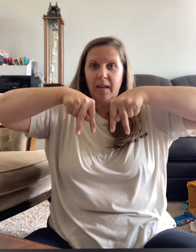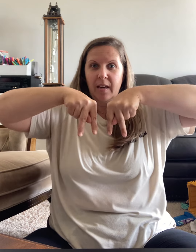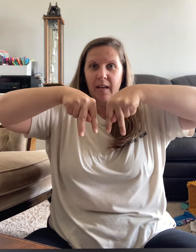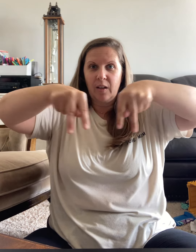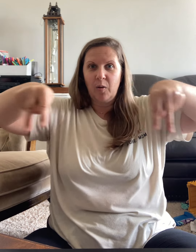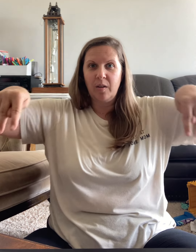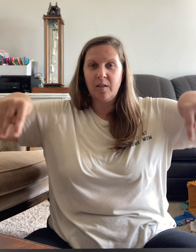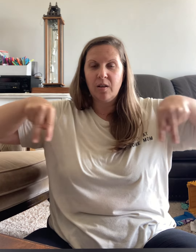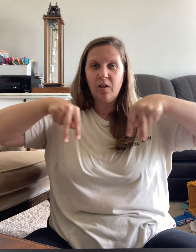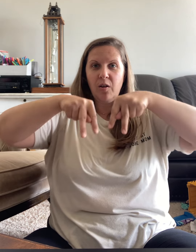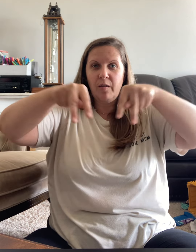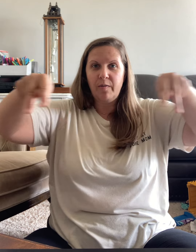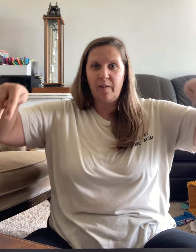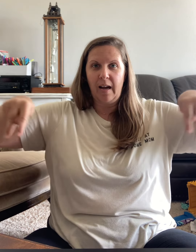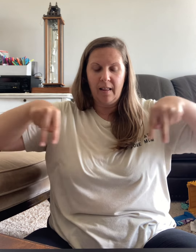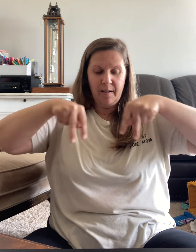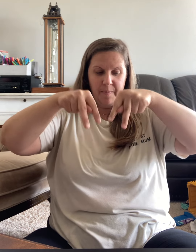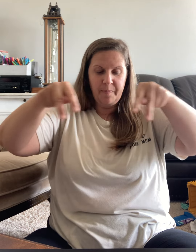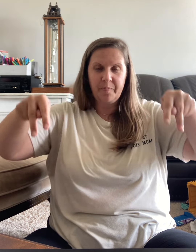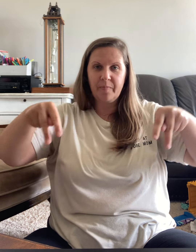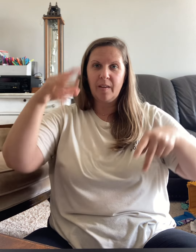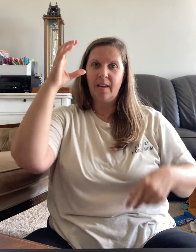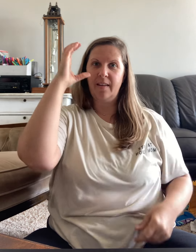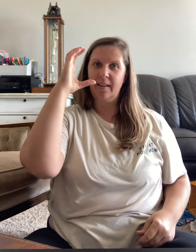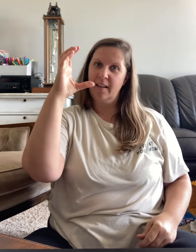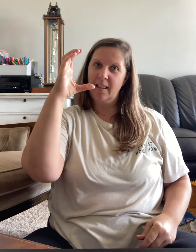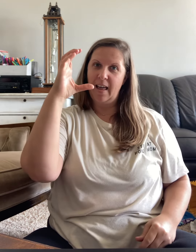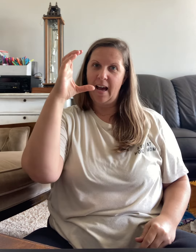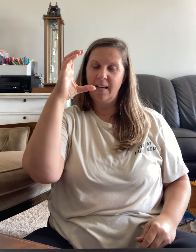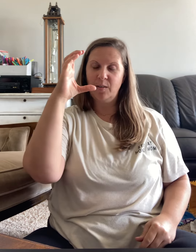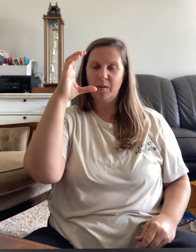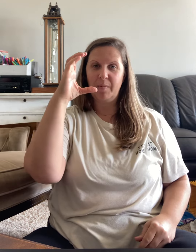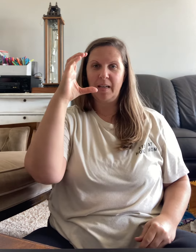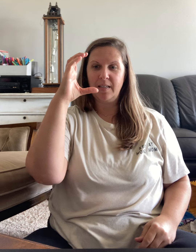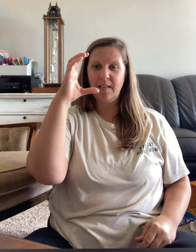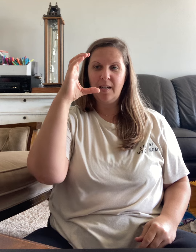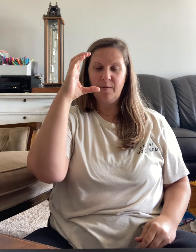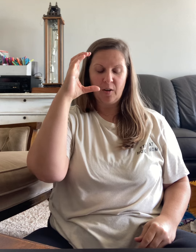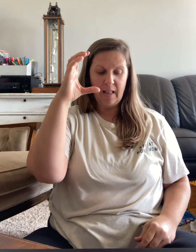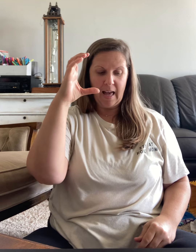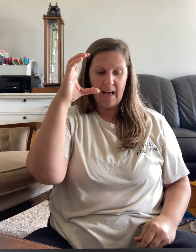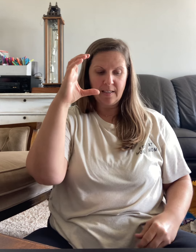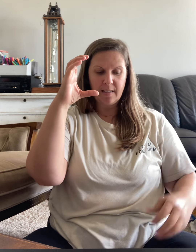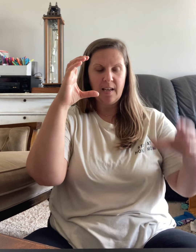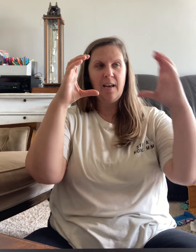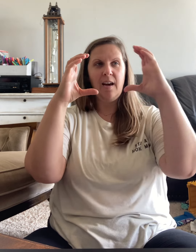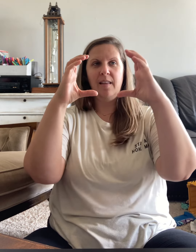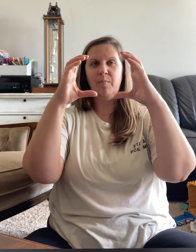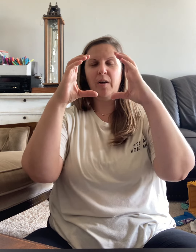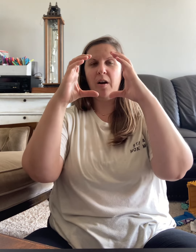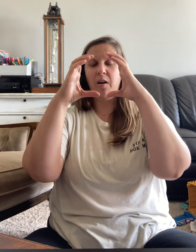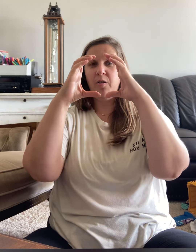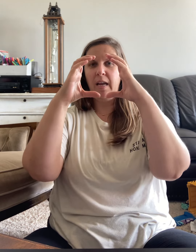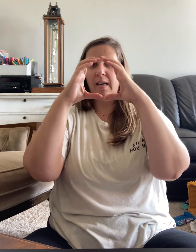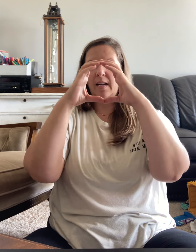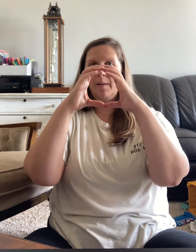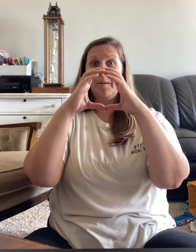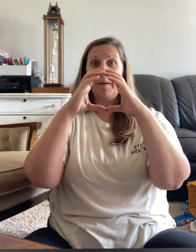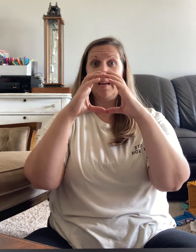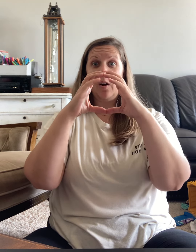and go in a circle phylum and then class we're gonna make a C for class and then bring our other hand up and make an